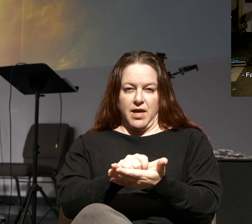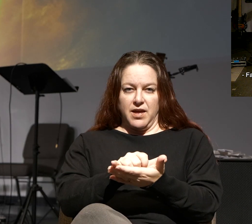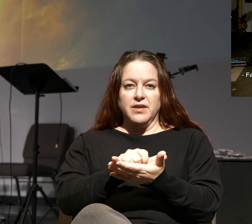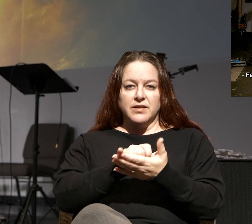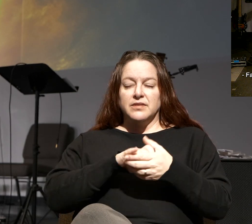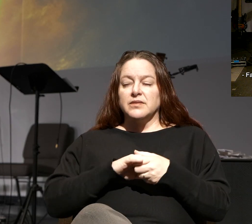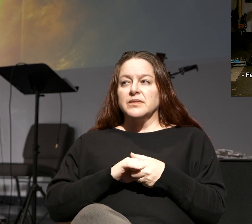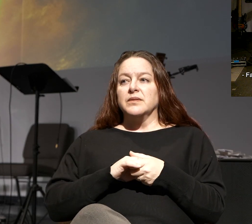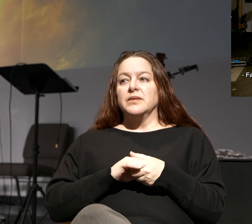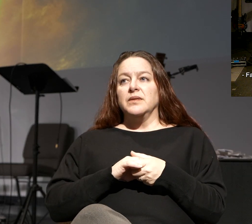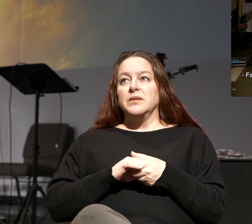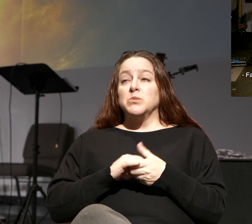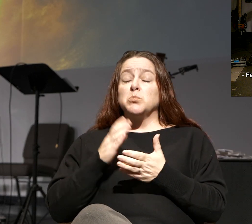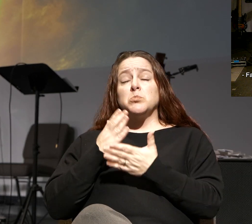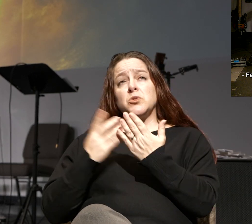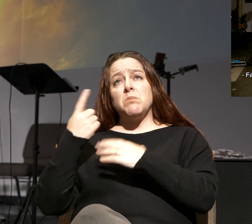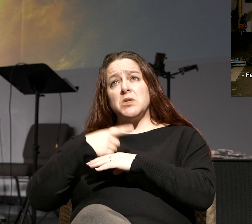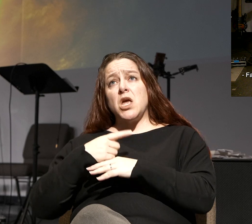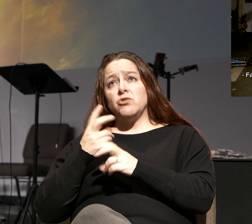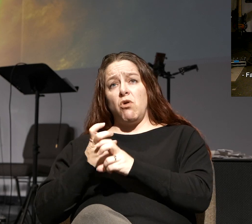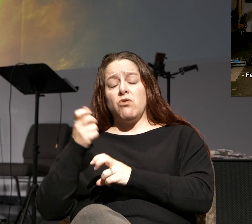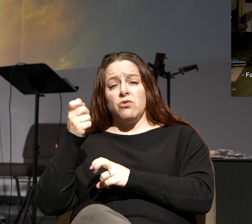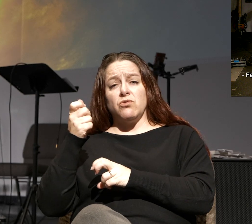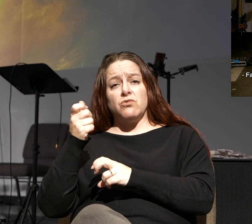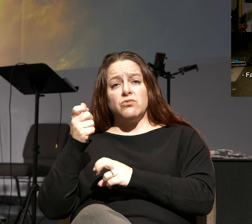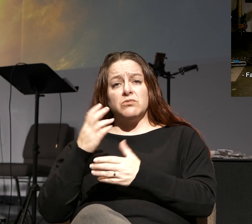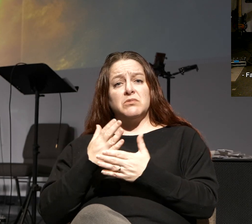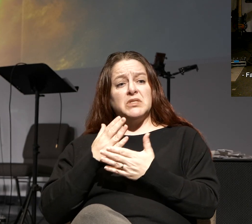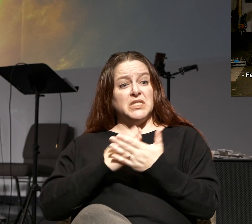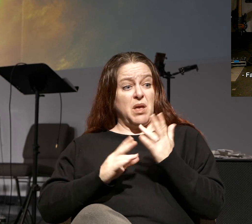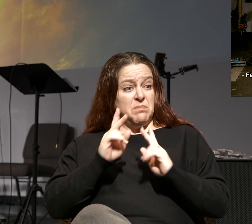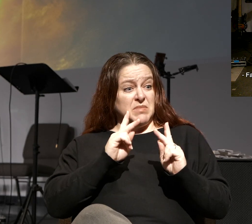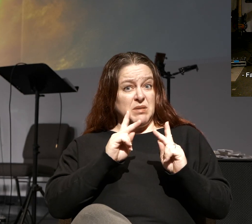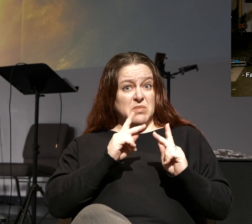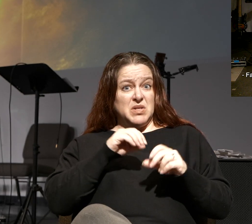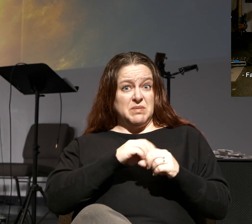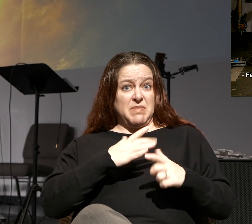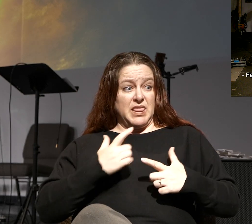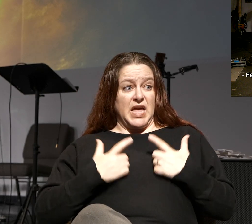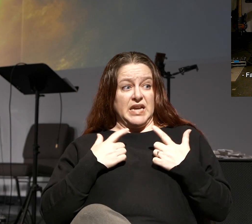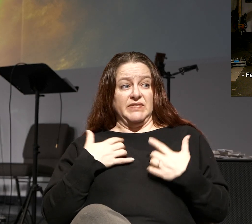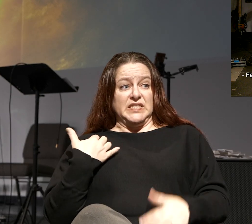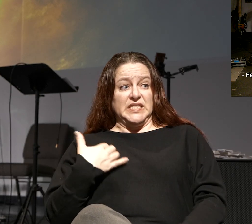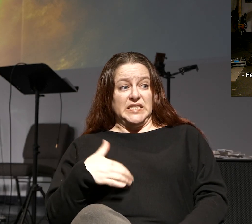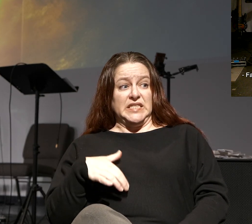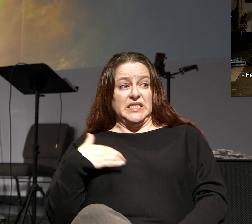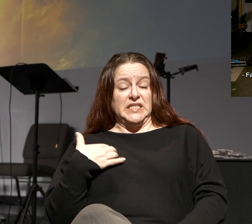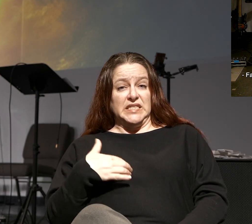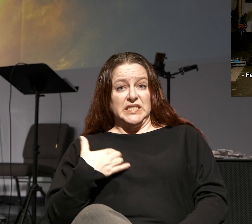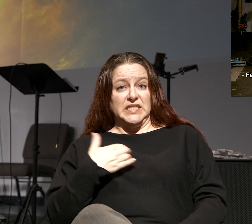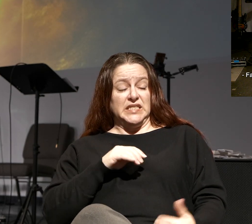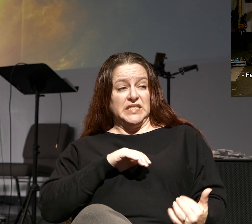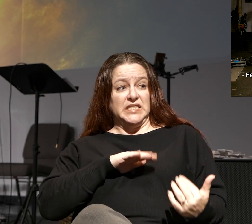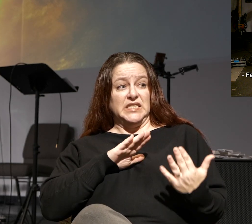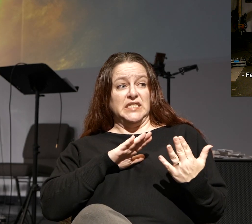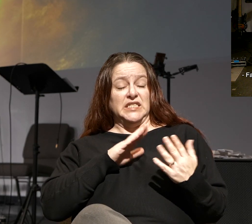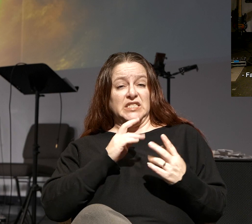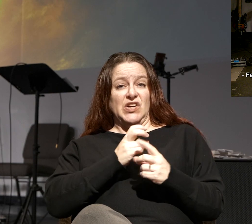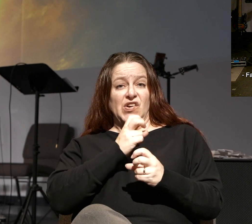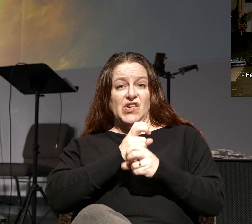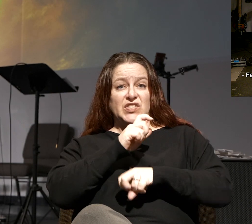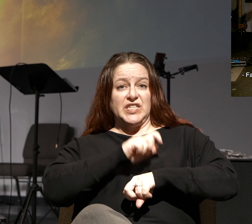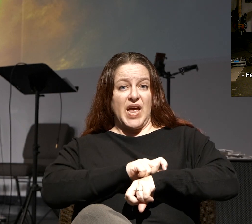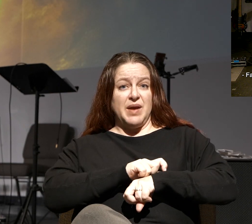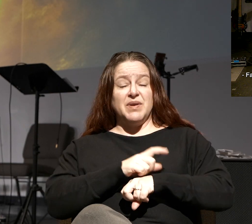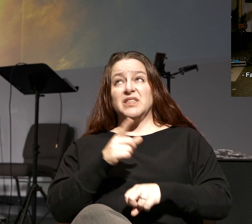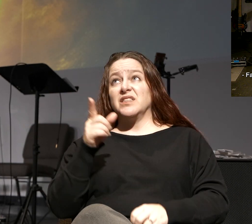And sometimes, some days, it's harder than others. There's people in my life that I am having a hard time dealing with. And